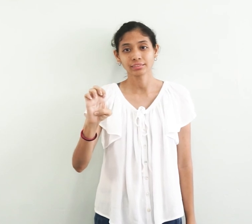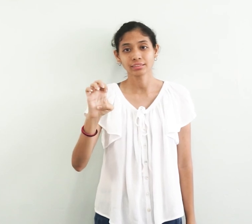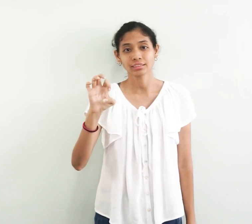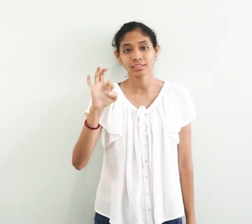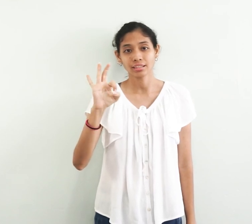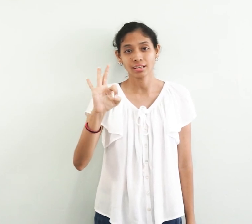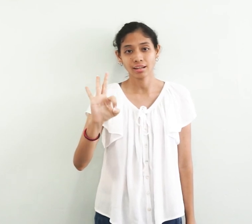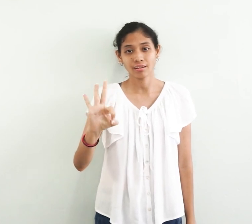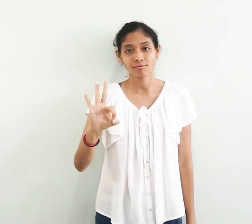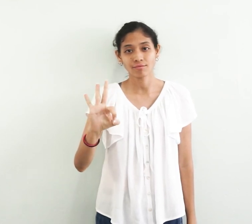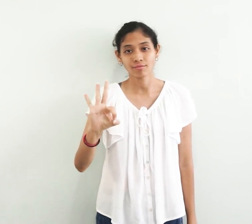F.